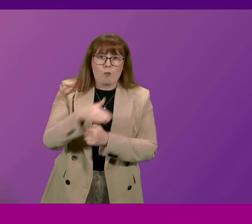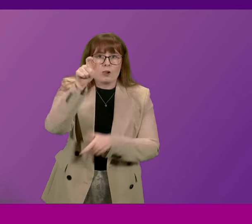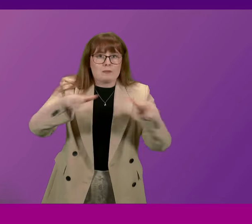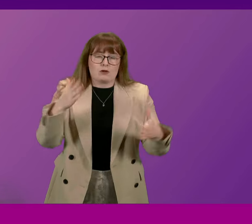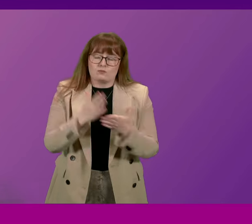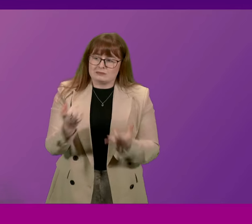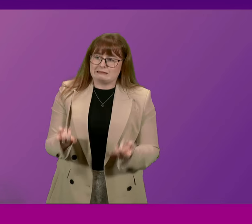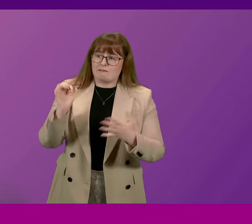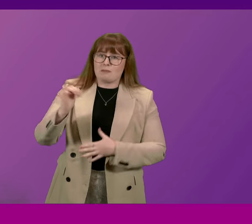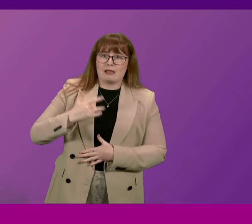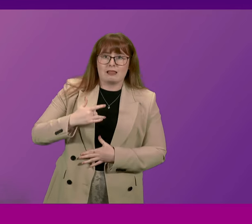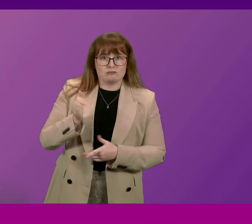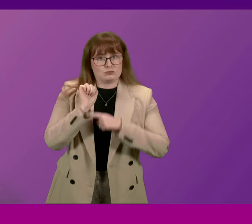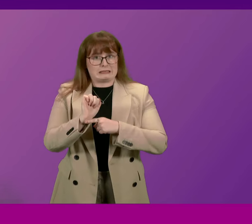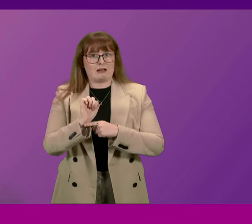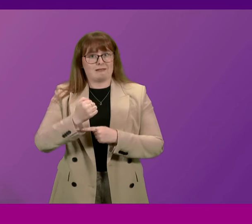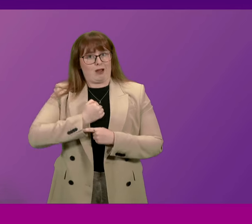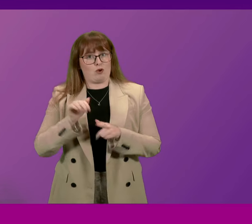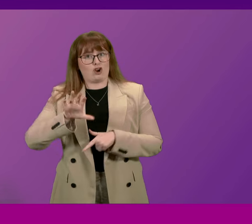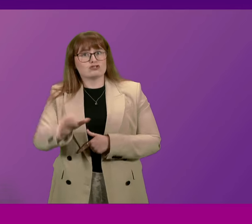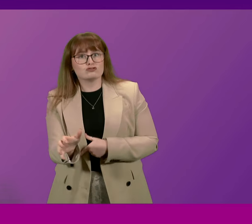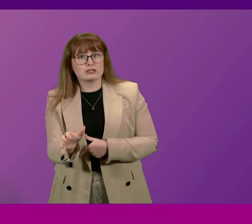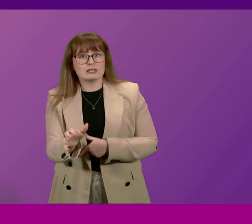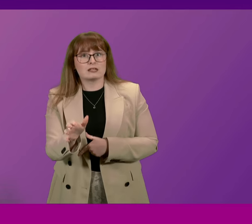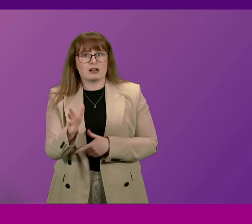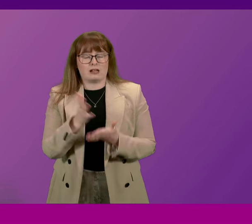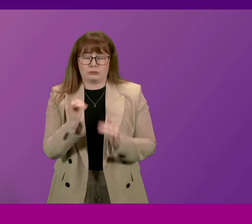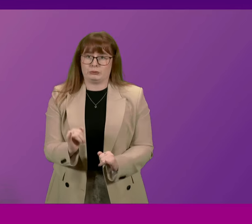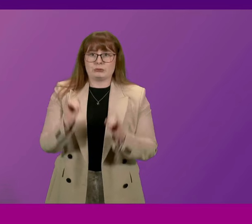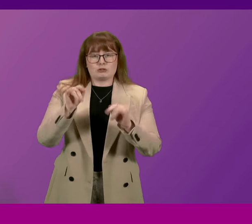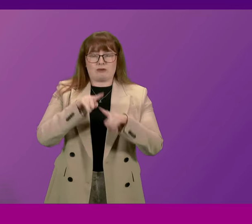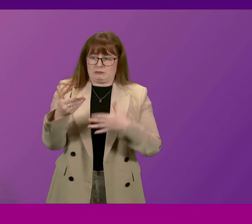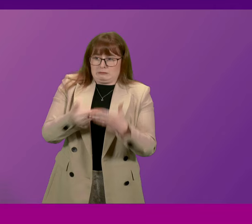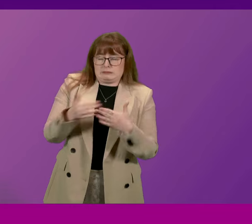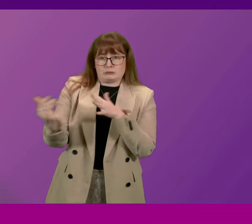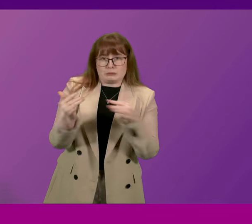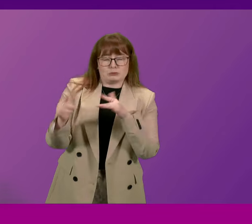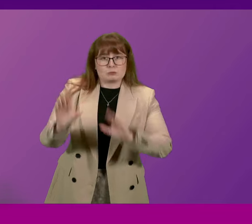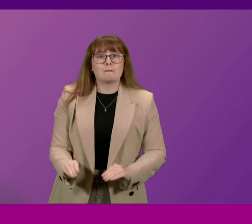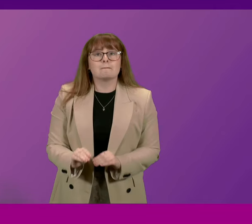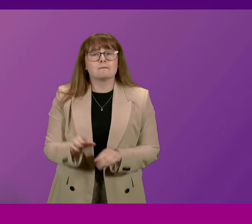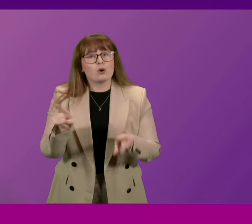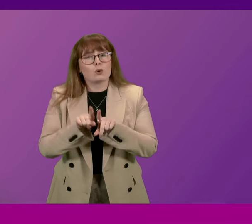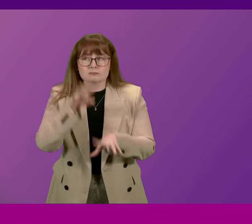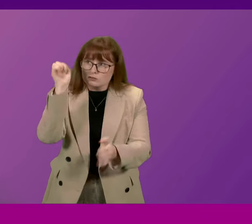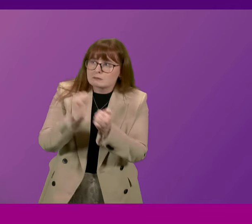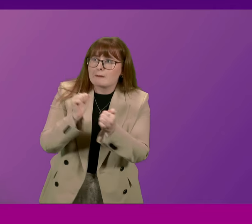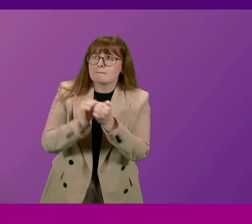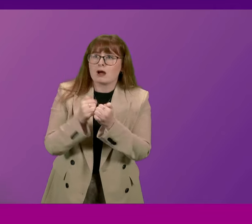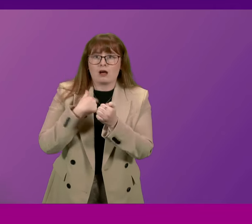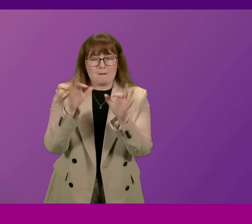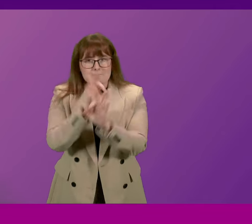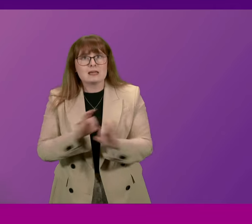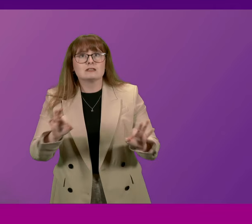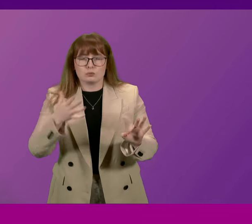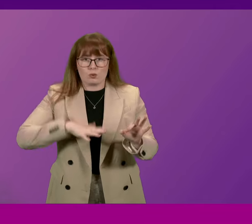ultimate sacrifice to protect our country and to face down tyranny. It is also a day when we recommit to the cause of peace